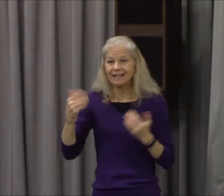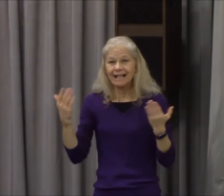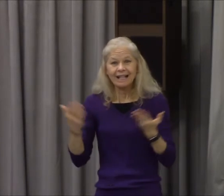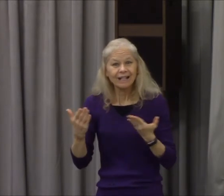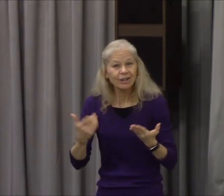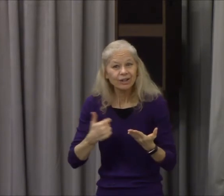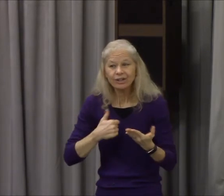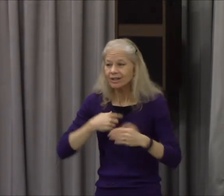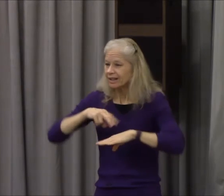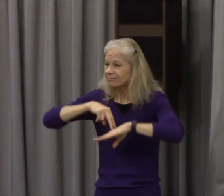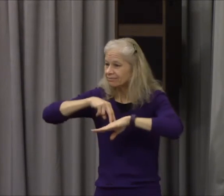we can't do the things that God